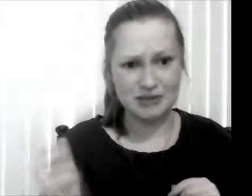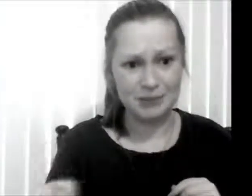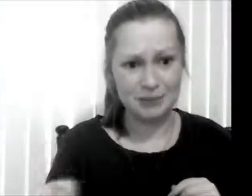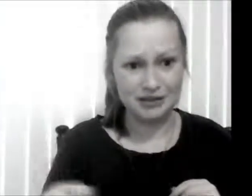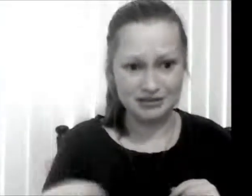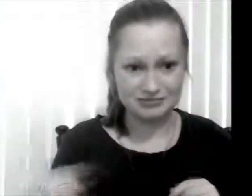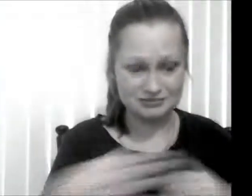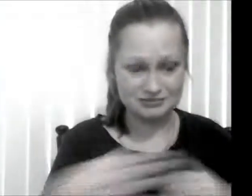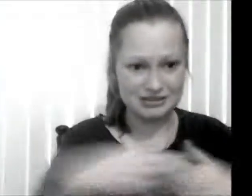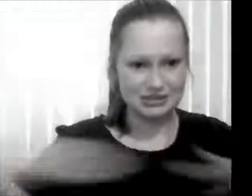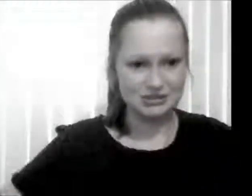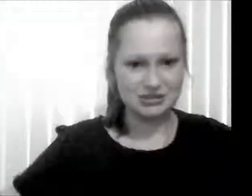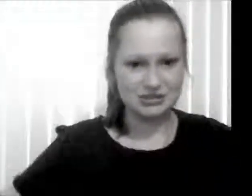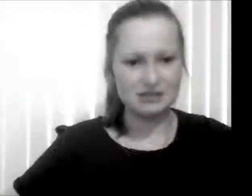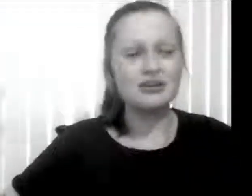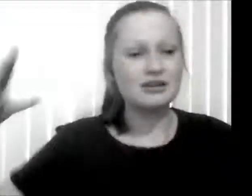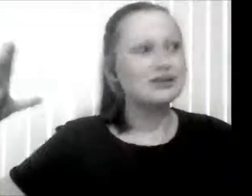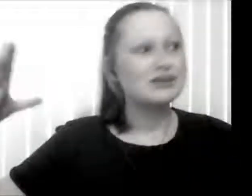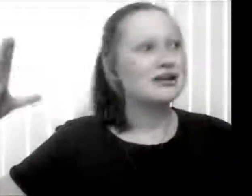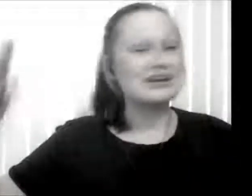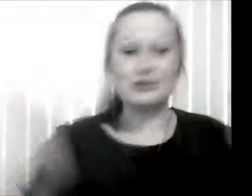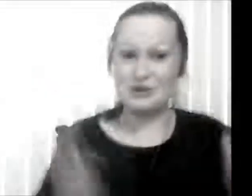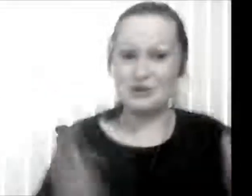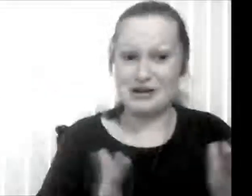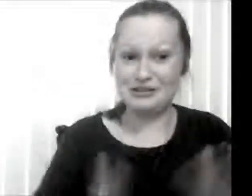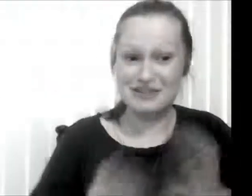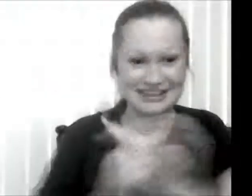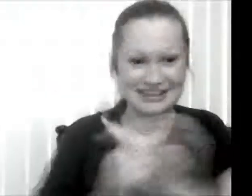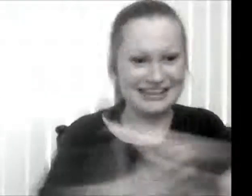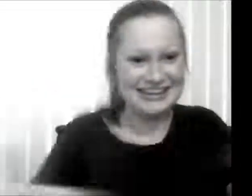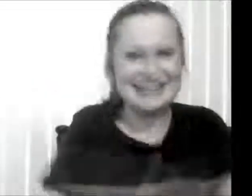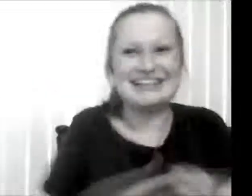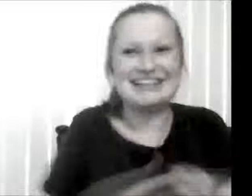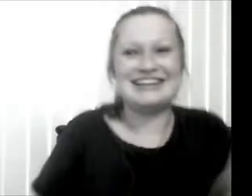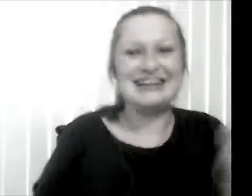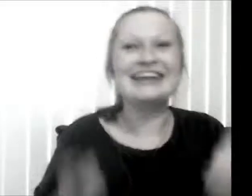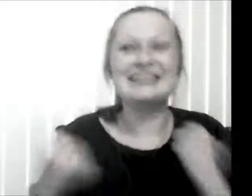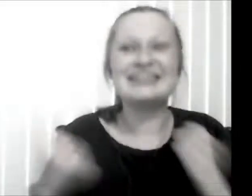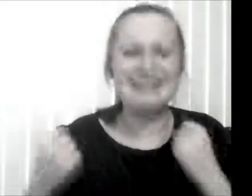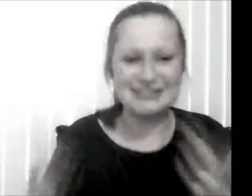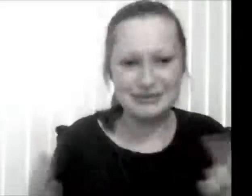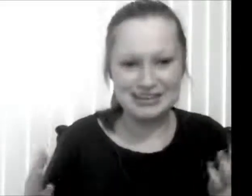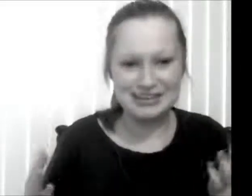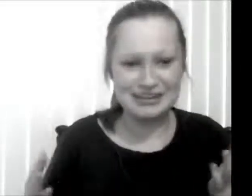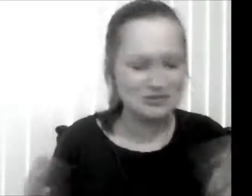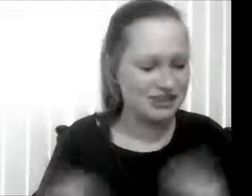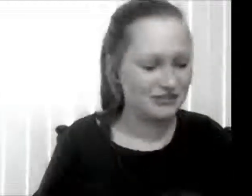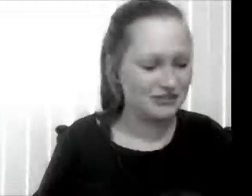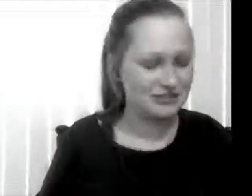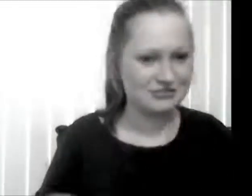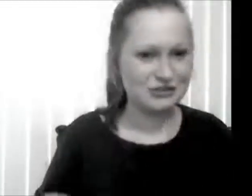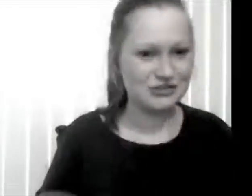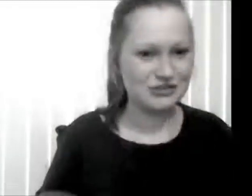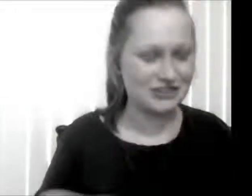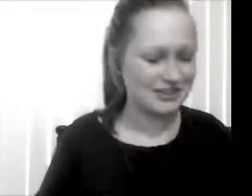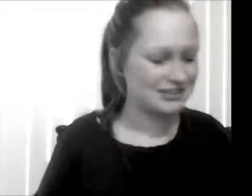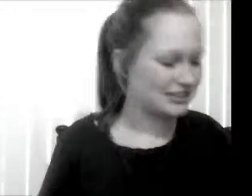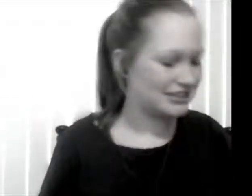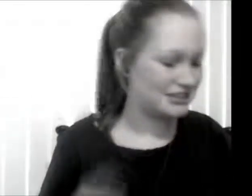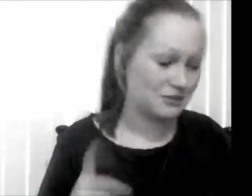Tumblr thingamajiggy URL link thing. Need to stop saying thingamajiggy for two different things. And he's safe for